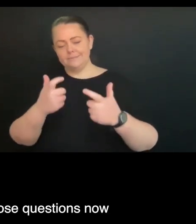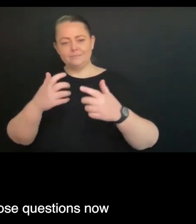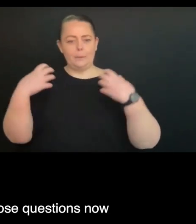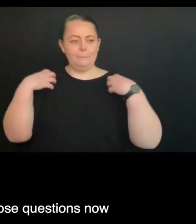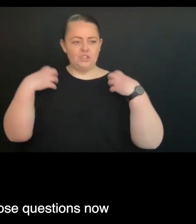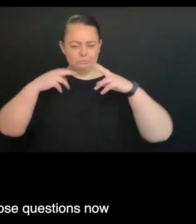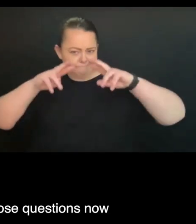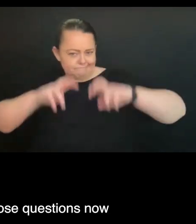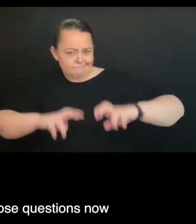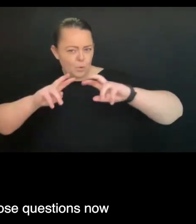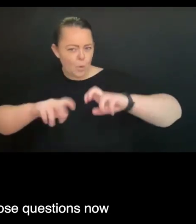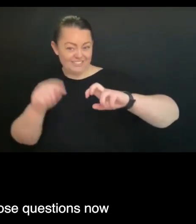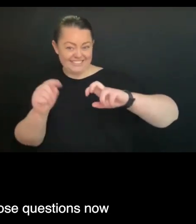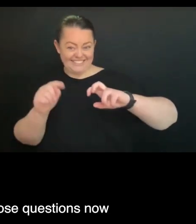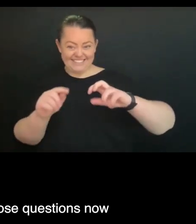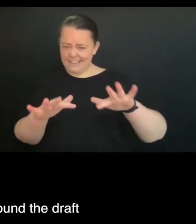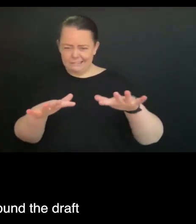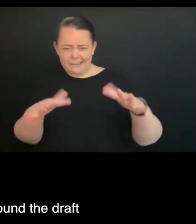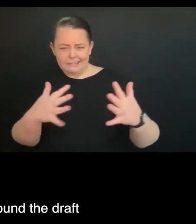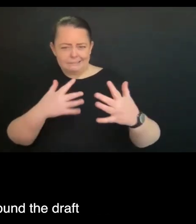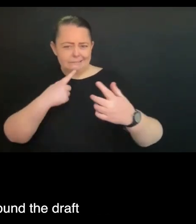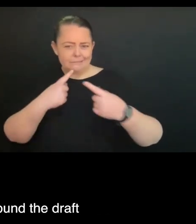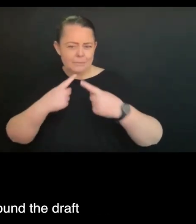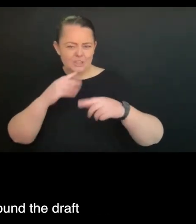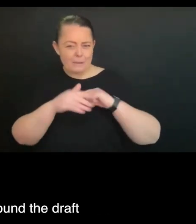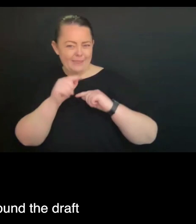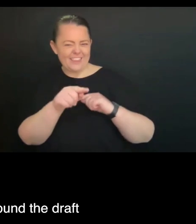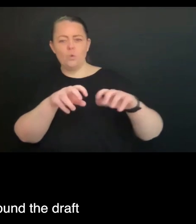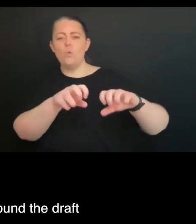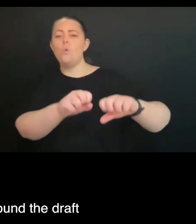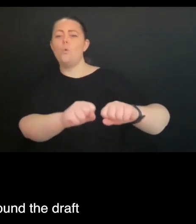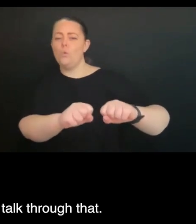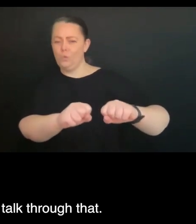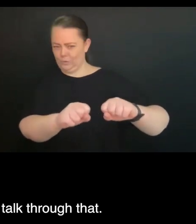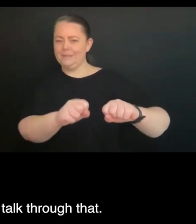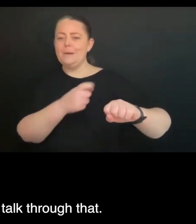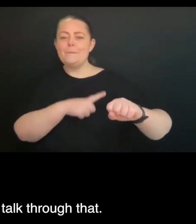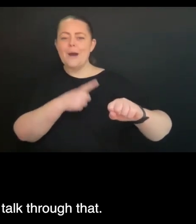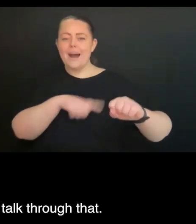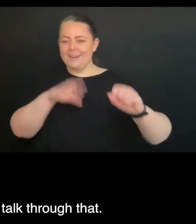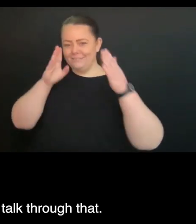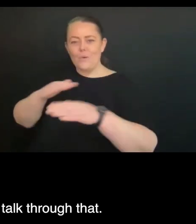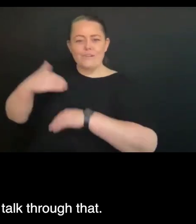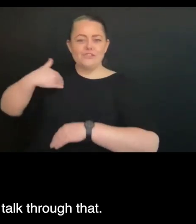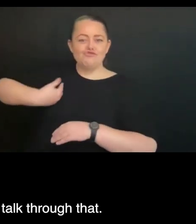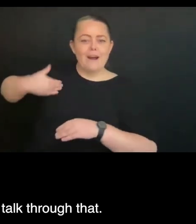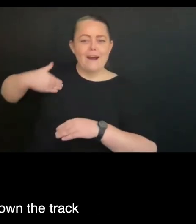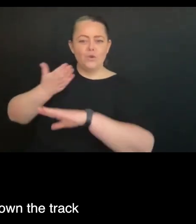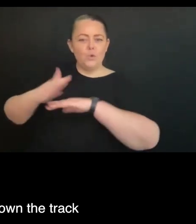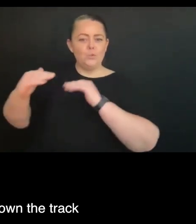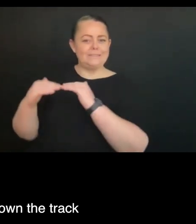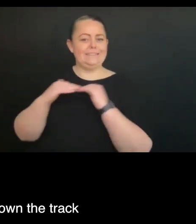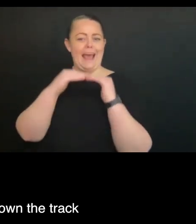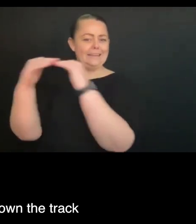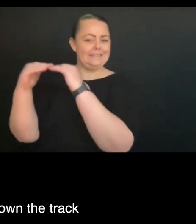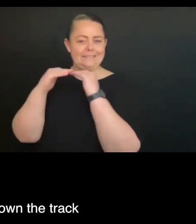I think we probably won't go into those questions now because really our focus is around the draft revised standards and we want to talk through that. But there